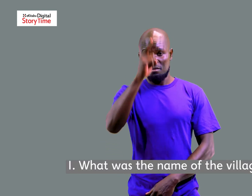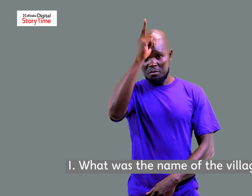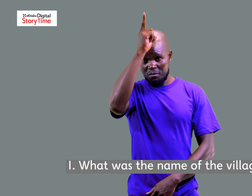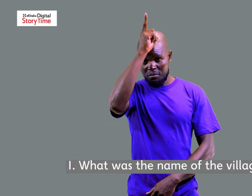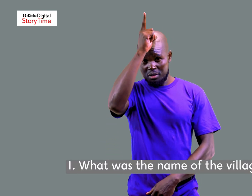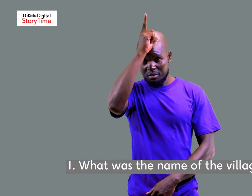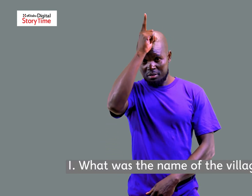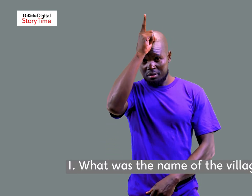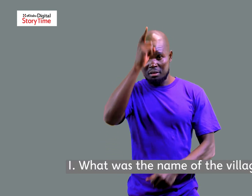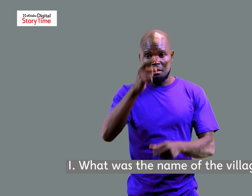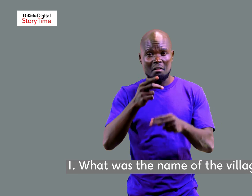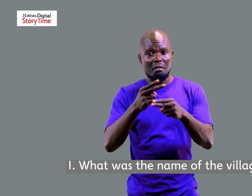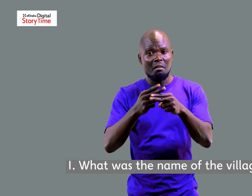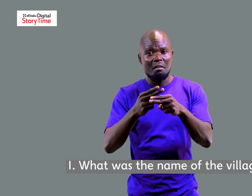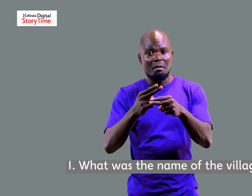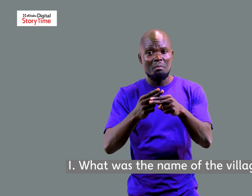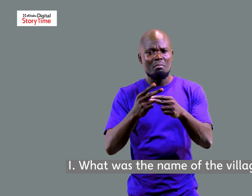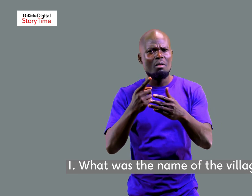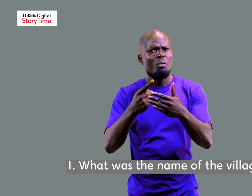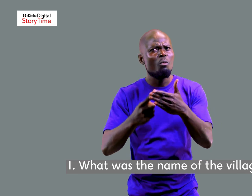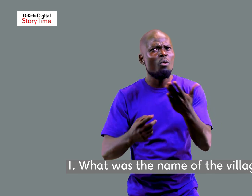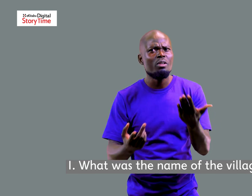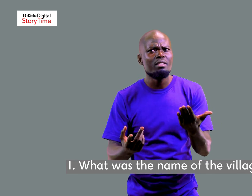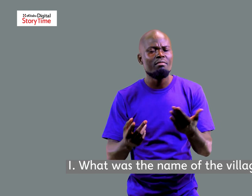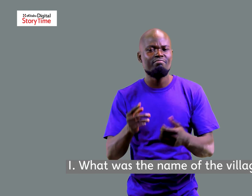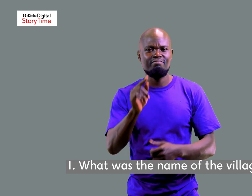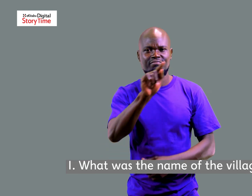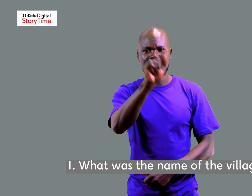What was the name of the village?